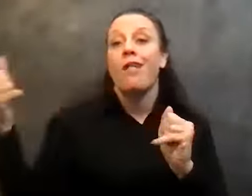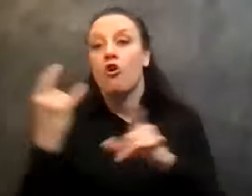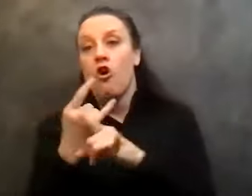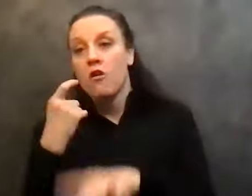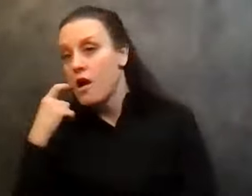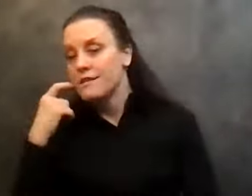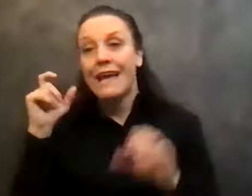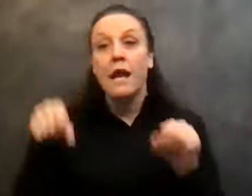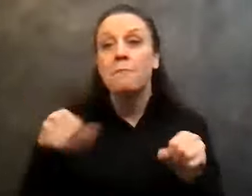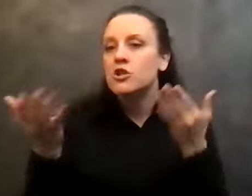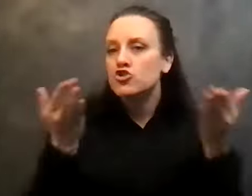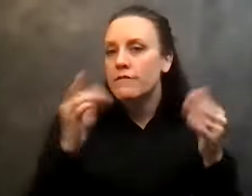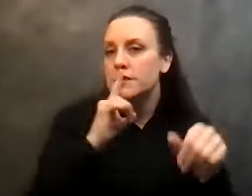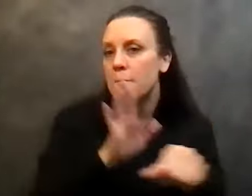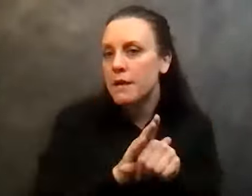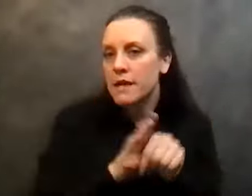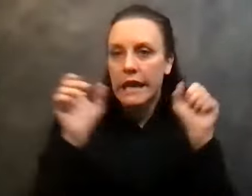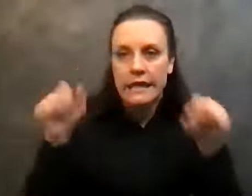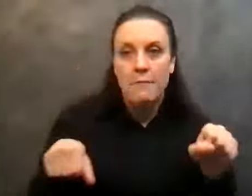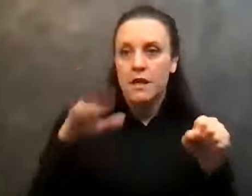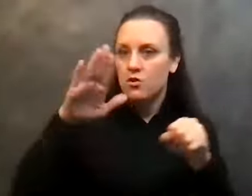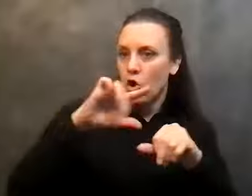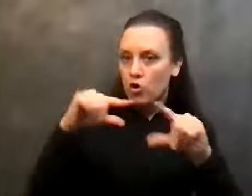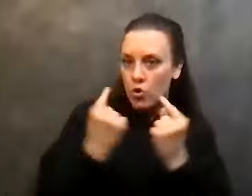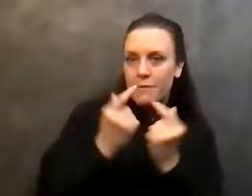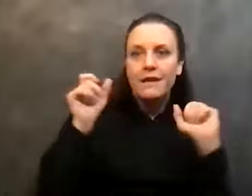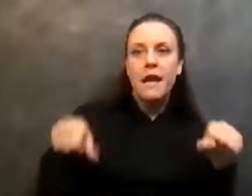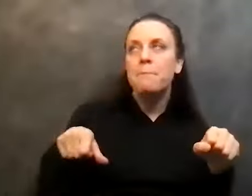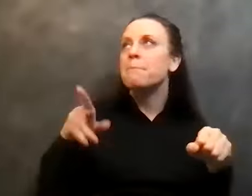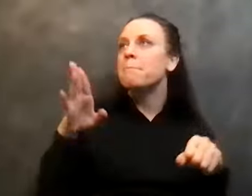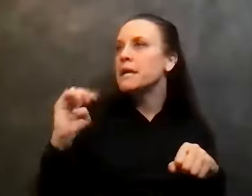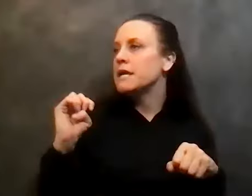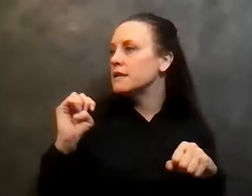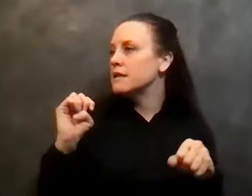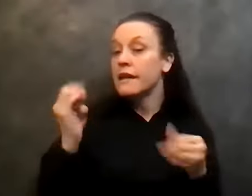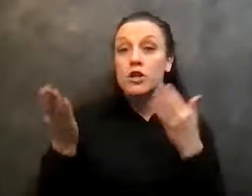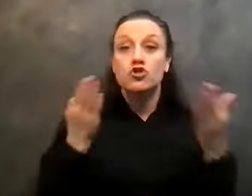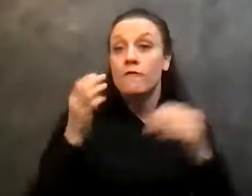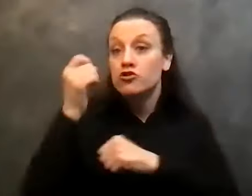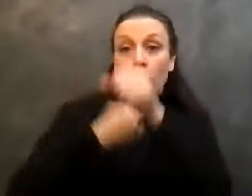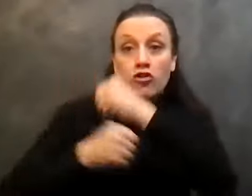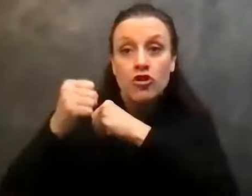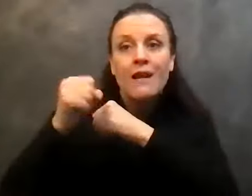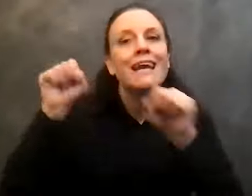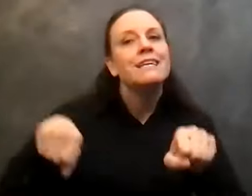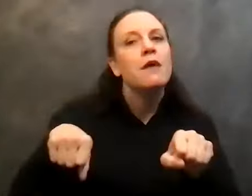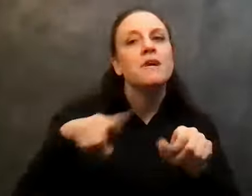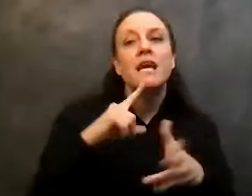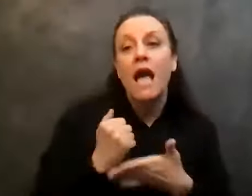service commitments. It can be at your group. It can be service, you know, in the service structure, it can be helping aunt